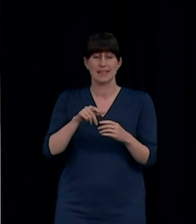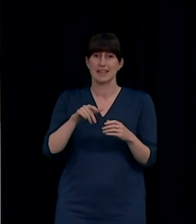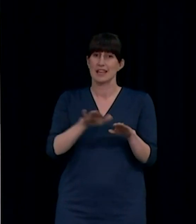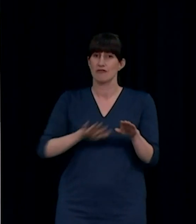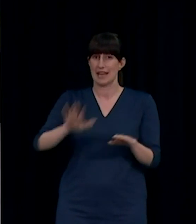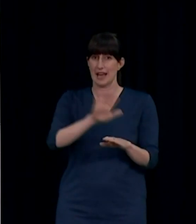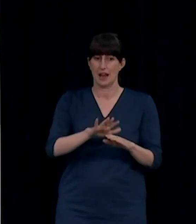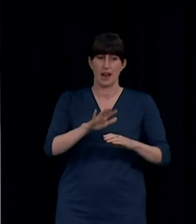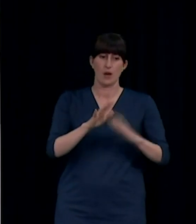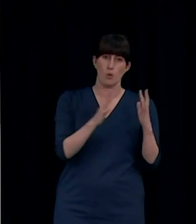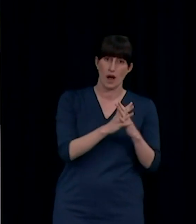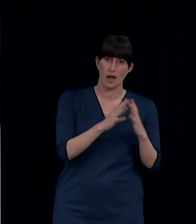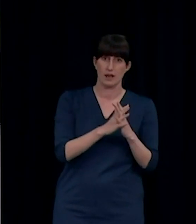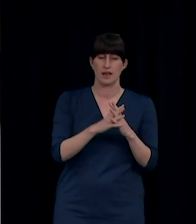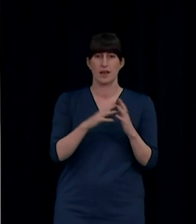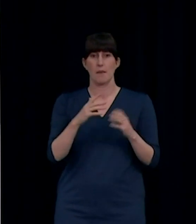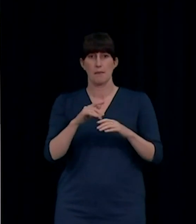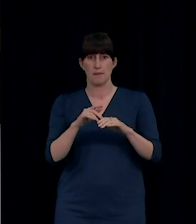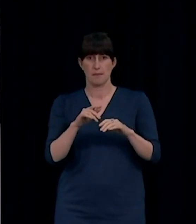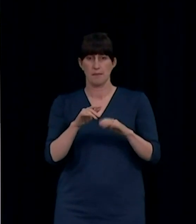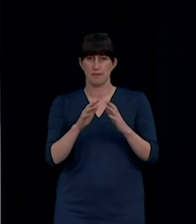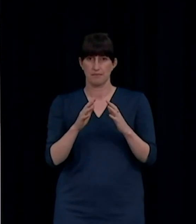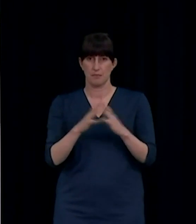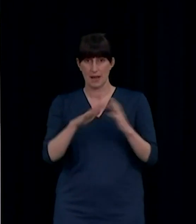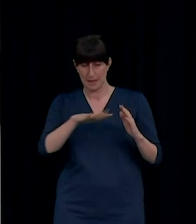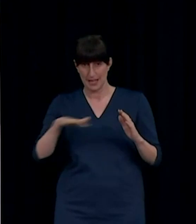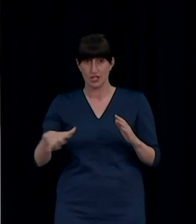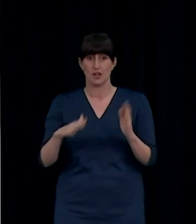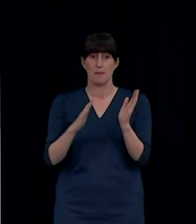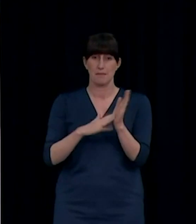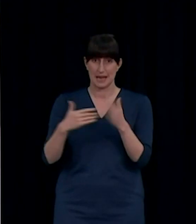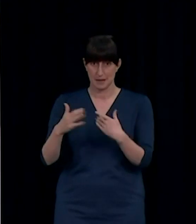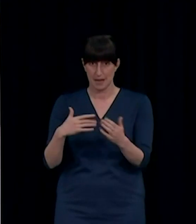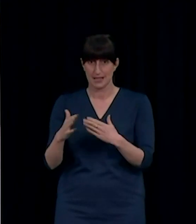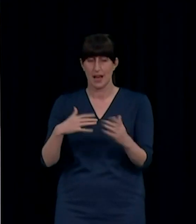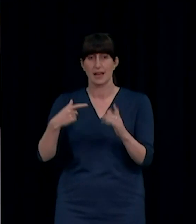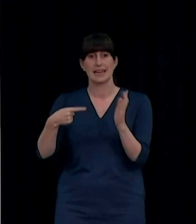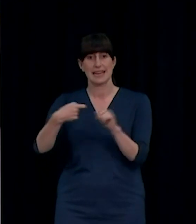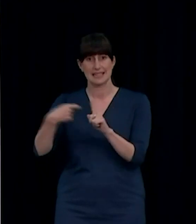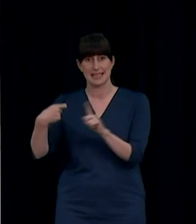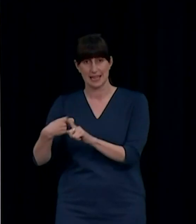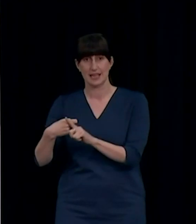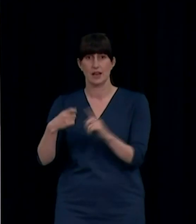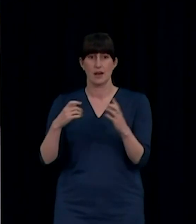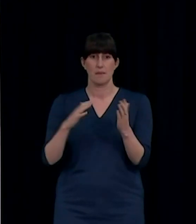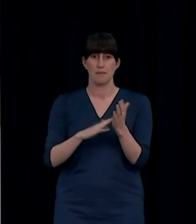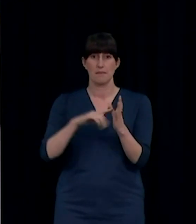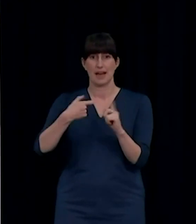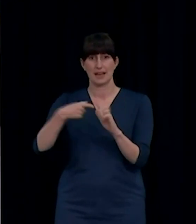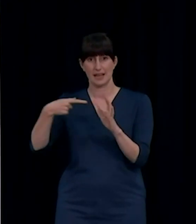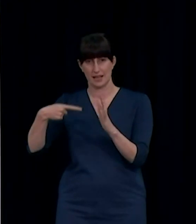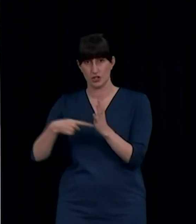Paeroa, Waihi Beach, Katikati, Matamata, Te Puke, and Makatu. Unexpected wastewater